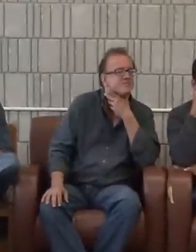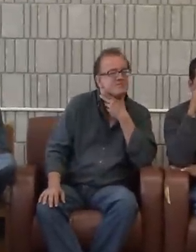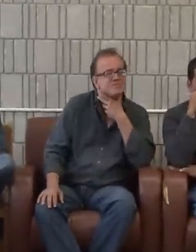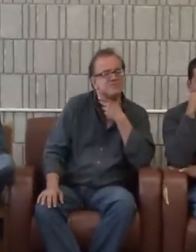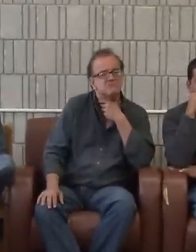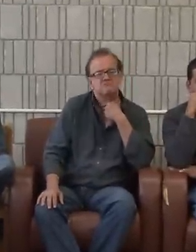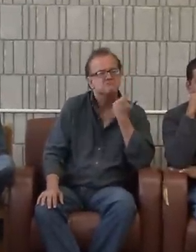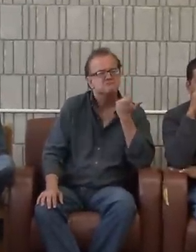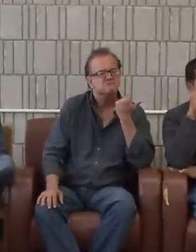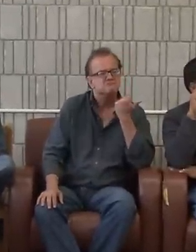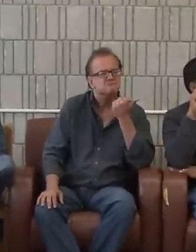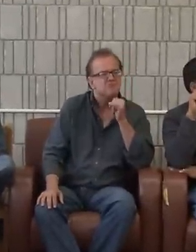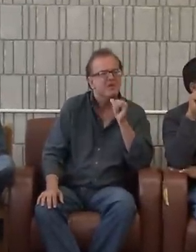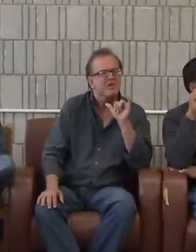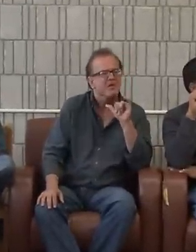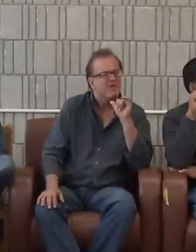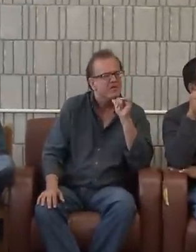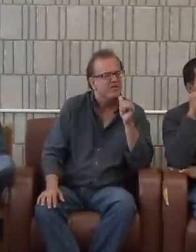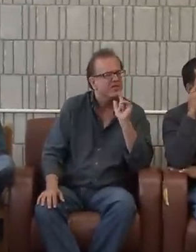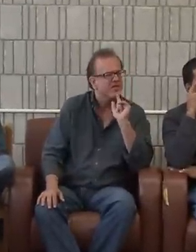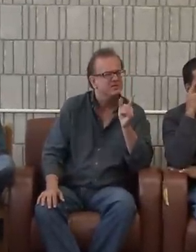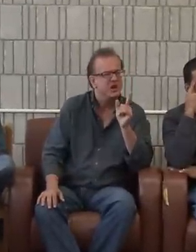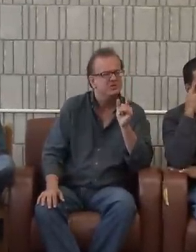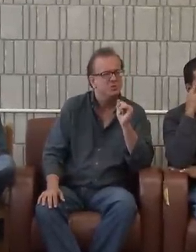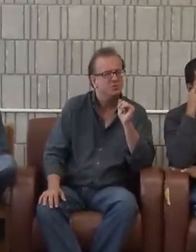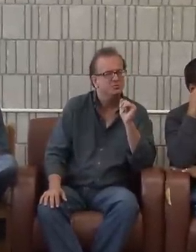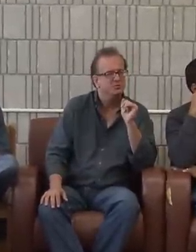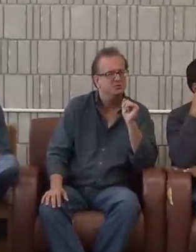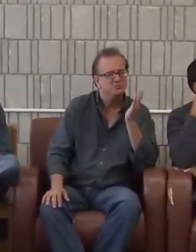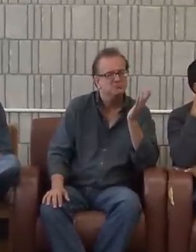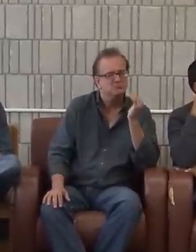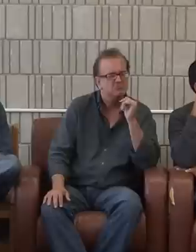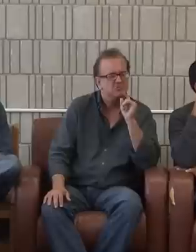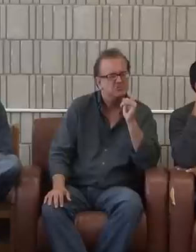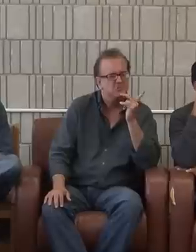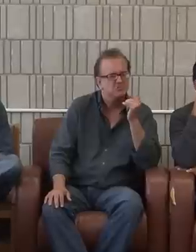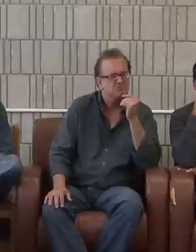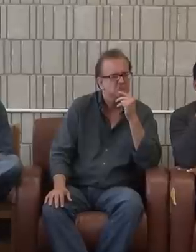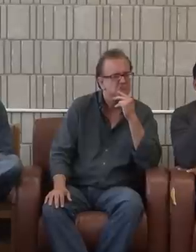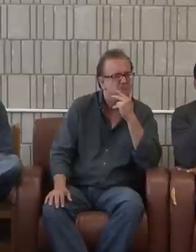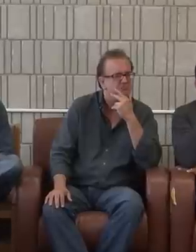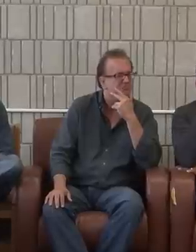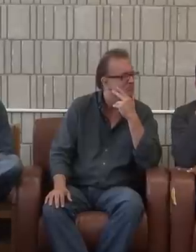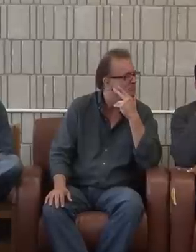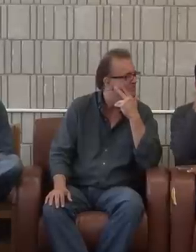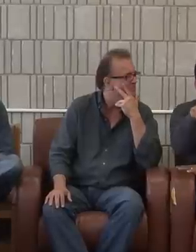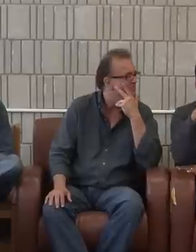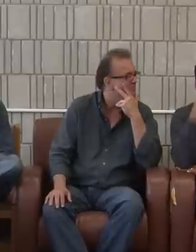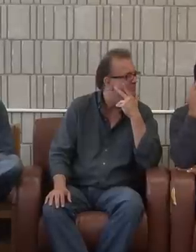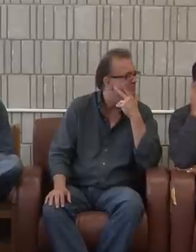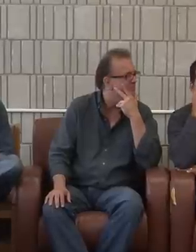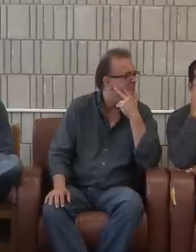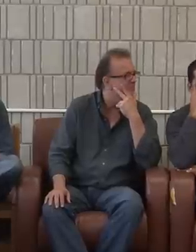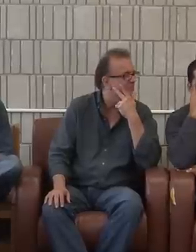No, I don't either. No, I disagree. That's not true. Yeah, would say get on. Go anywhere and I'll go.